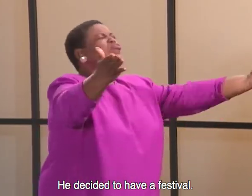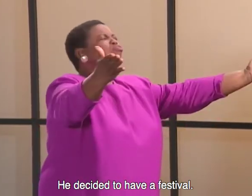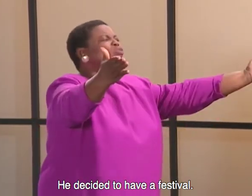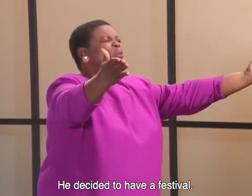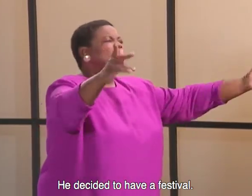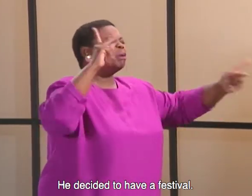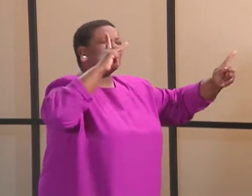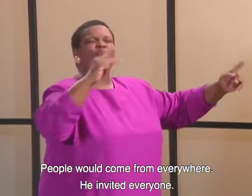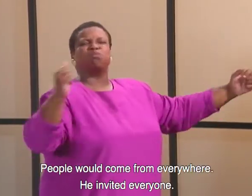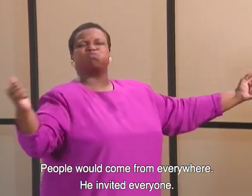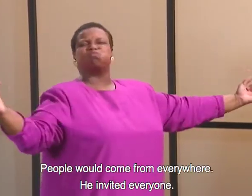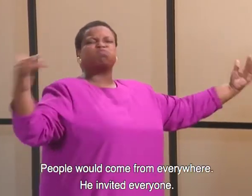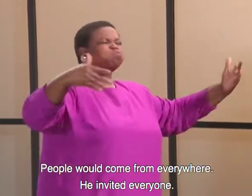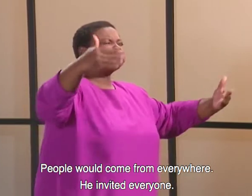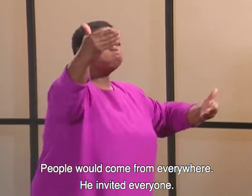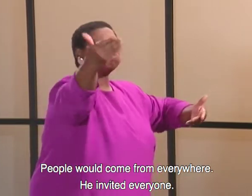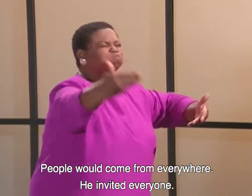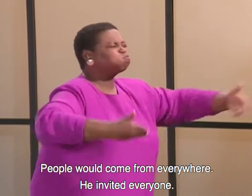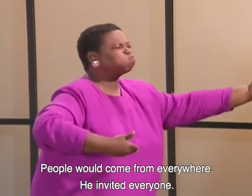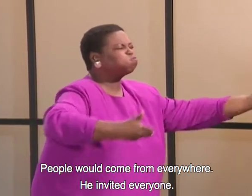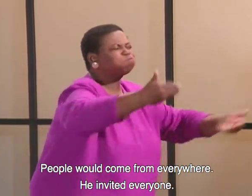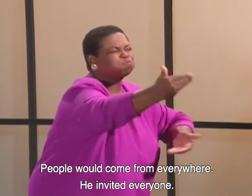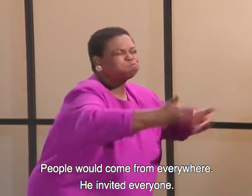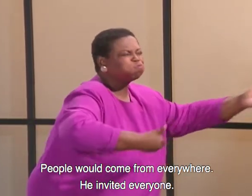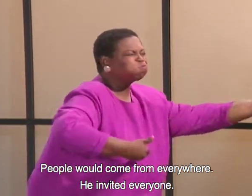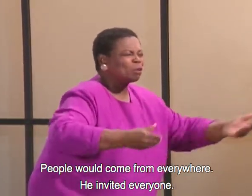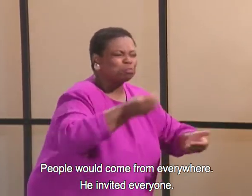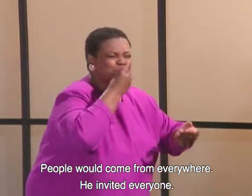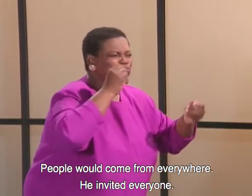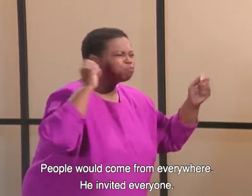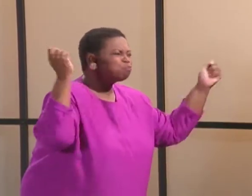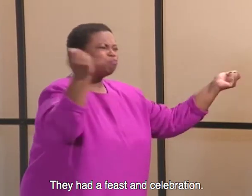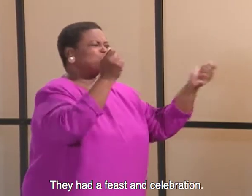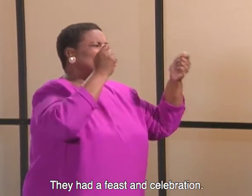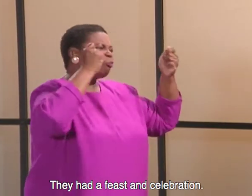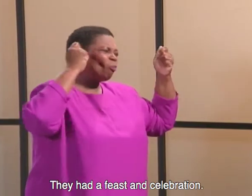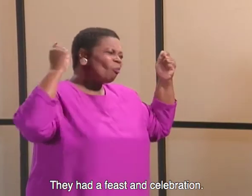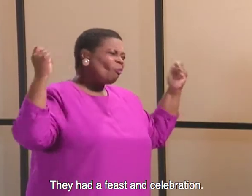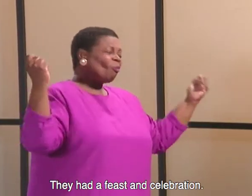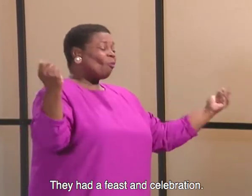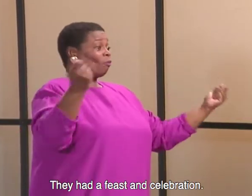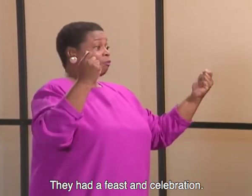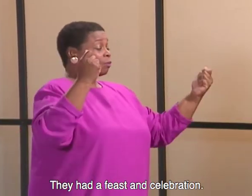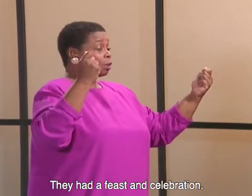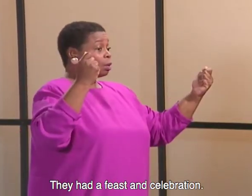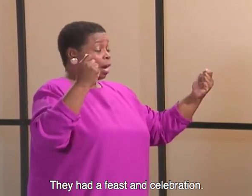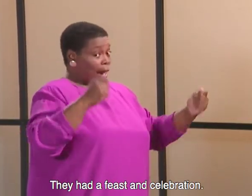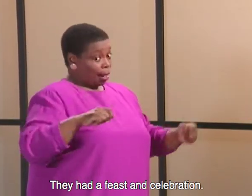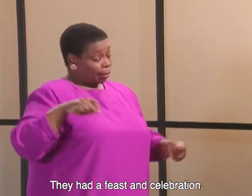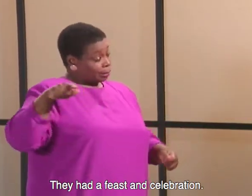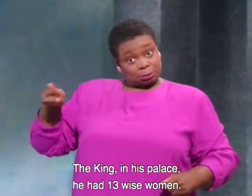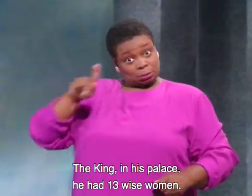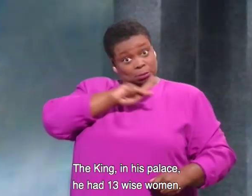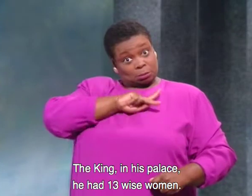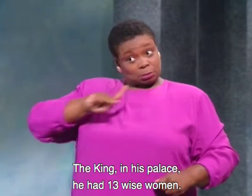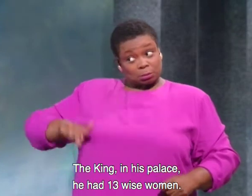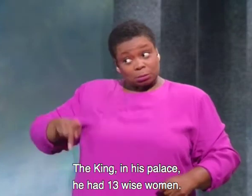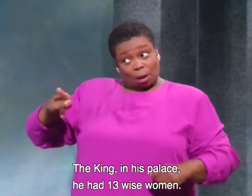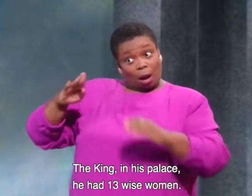festival. People would come from everywhere. He invited everyone. They had a feast and celebration. The king,